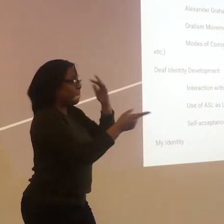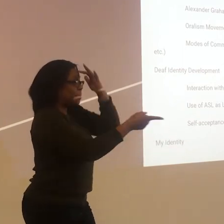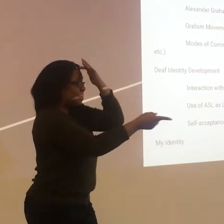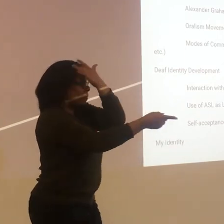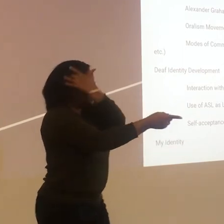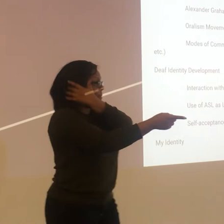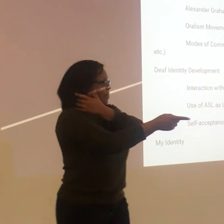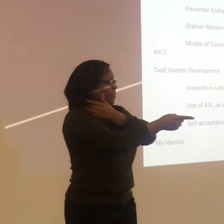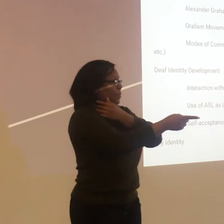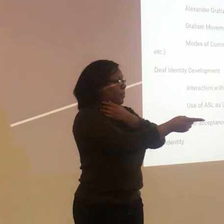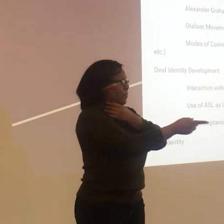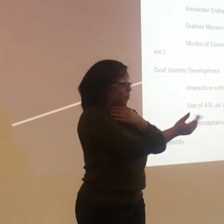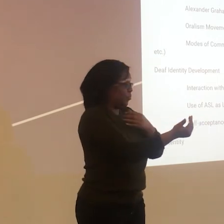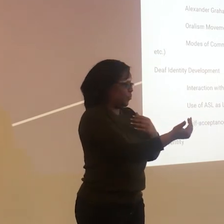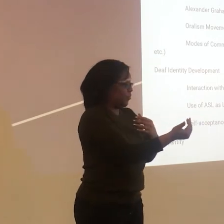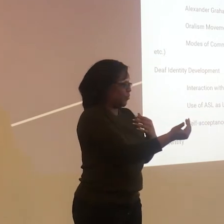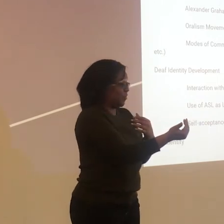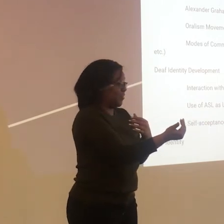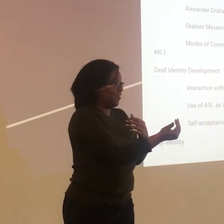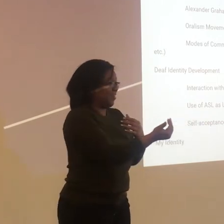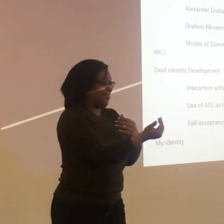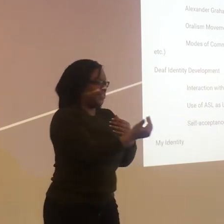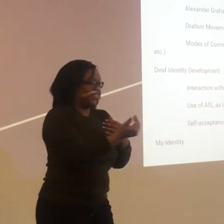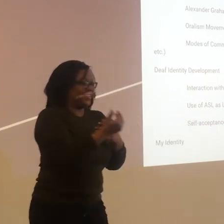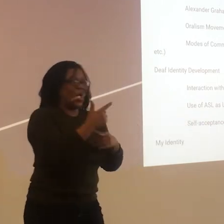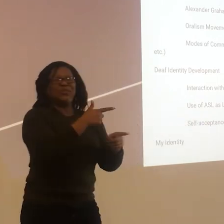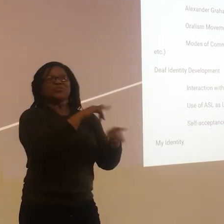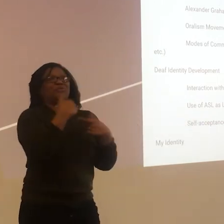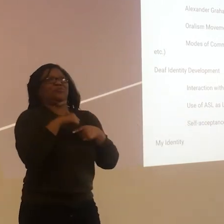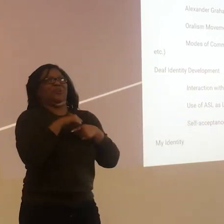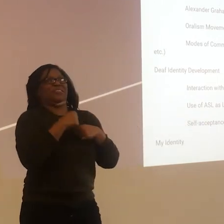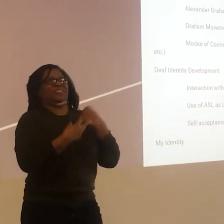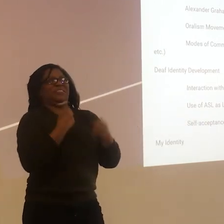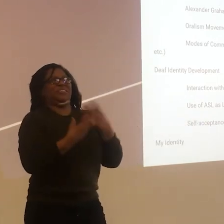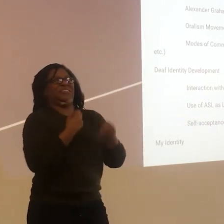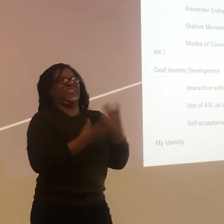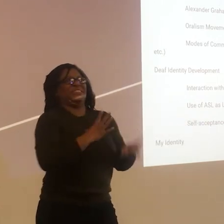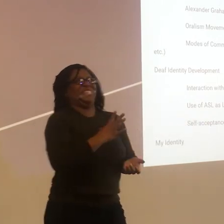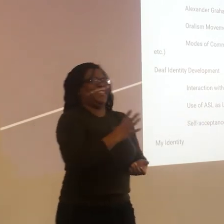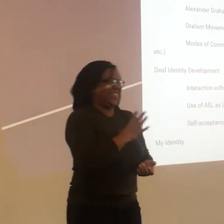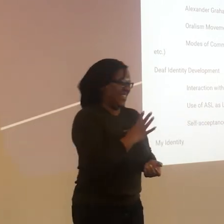them a warm welcome. Another question here in the front? practicing. Oh, just kidding. Oh, gotcha.